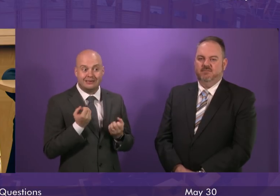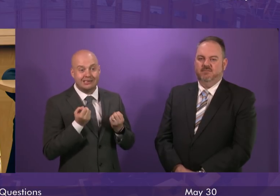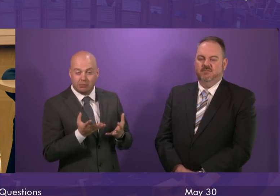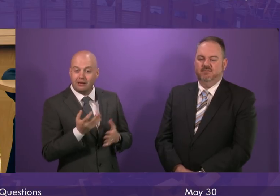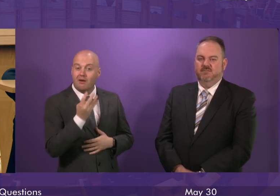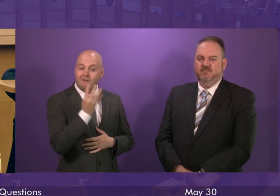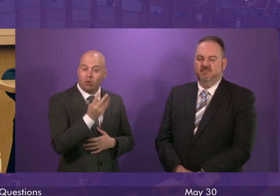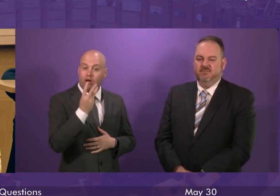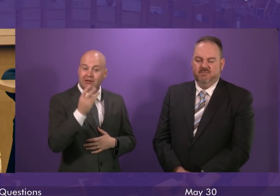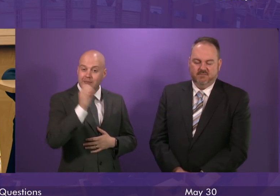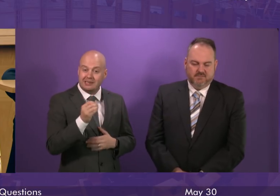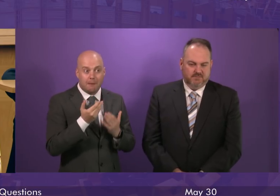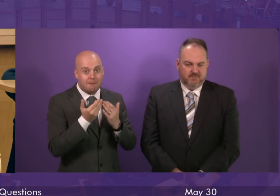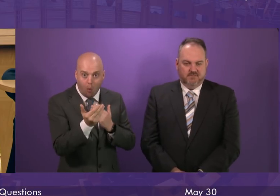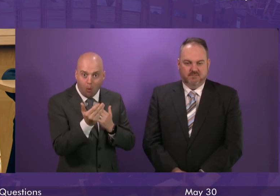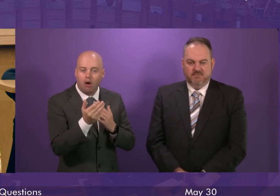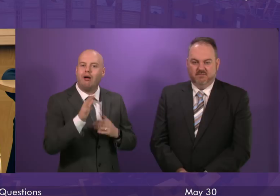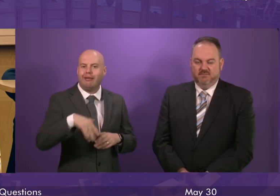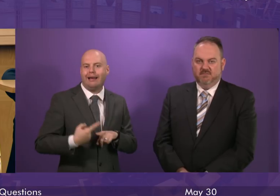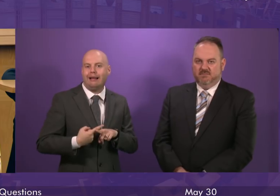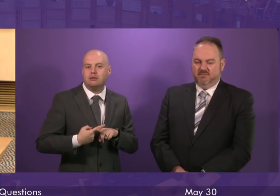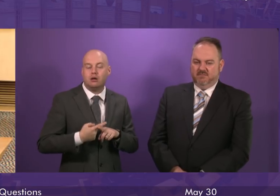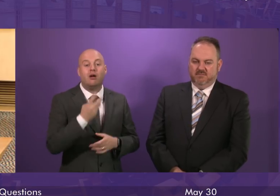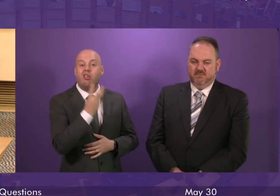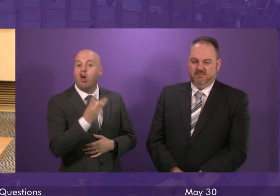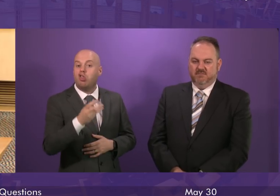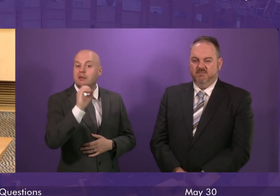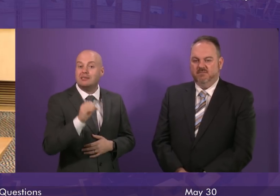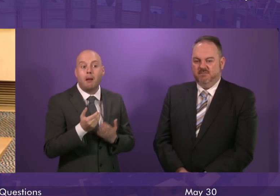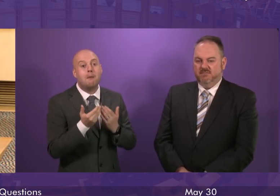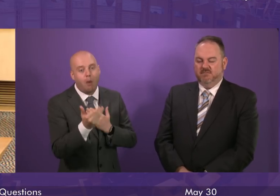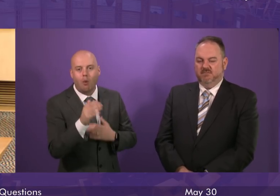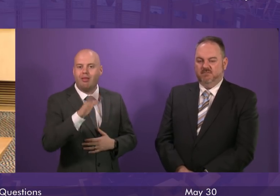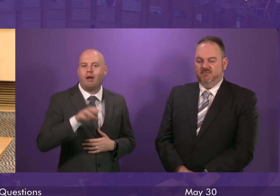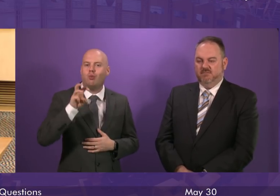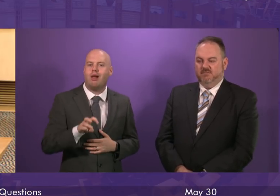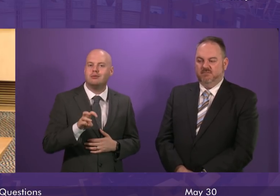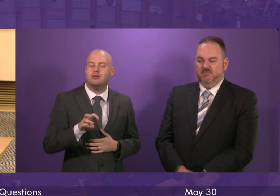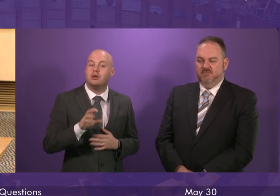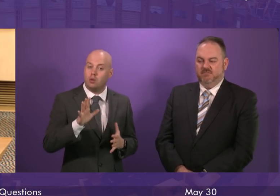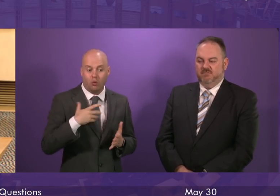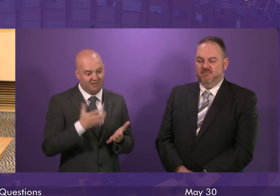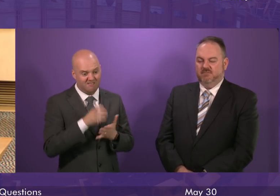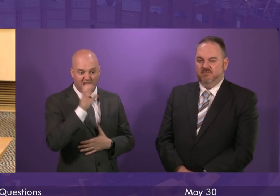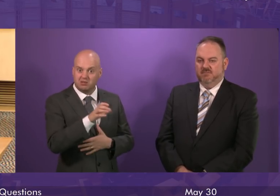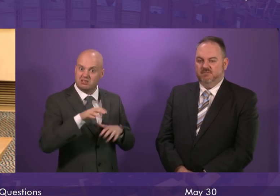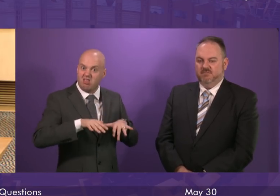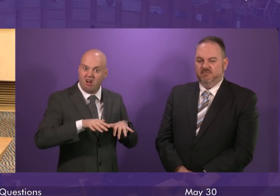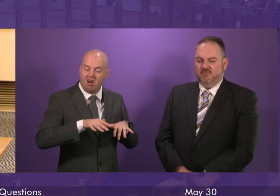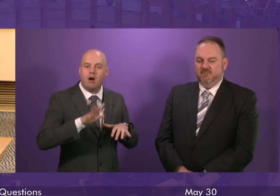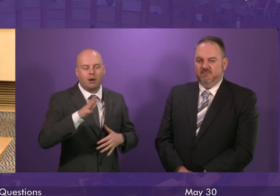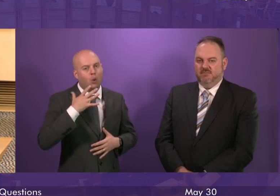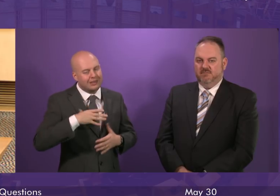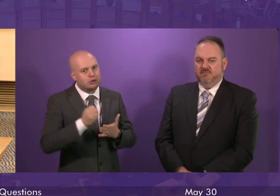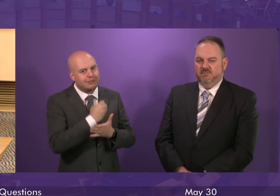% more than England and 33% more than Wales so the investment is there and that is important but we need to make sure that services